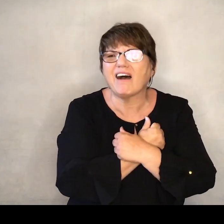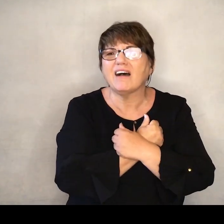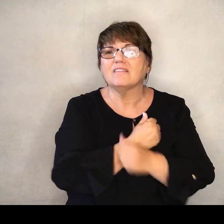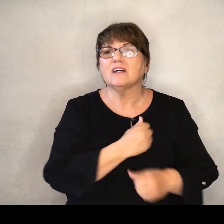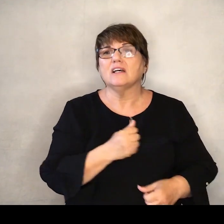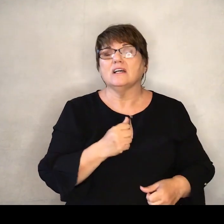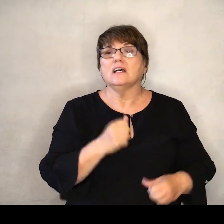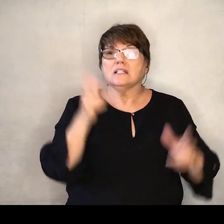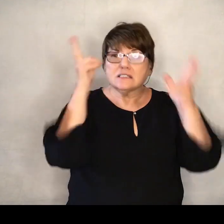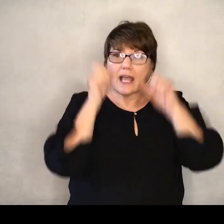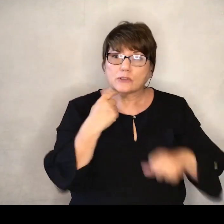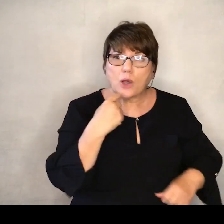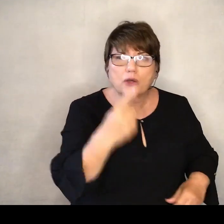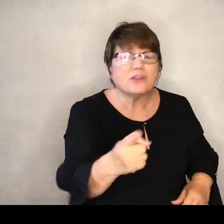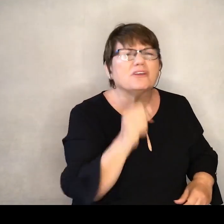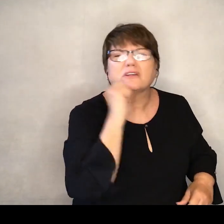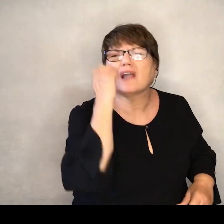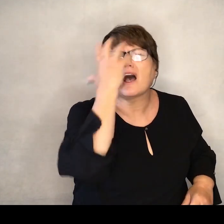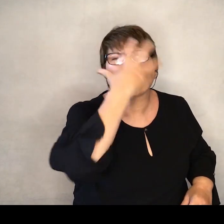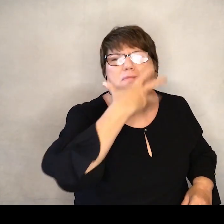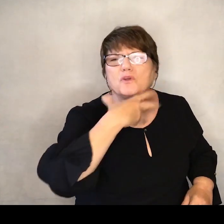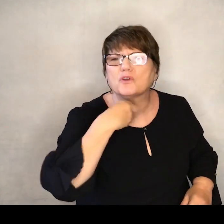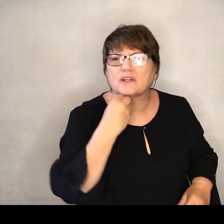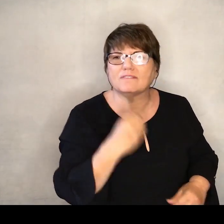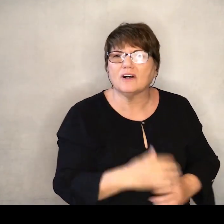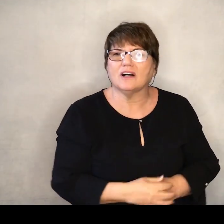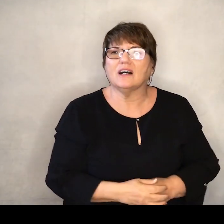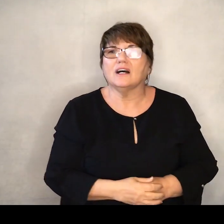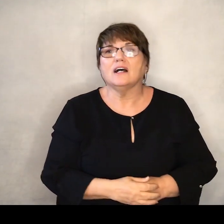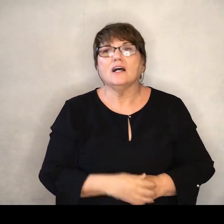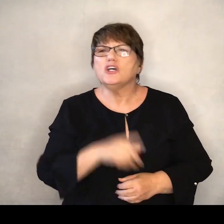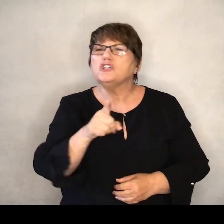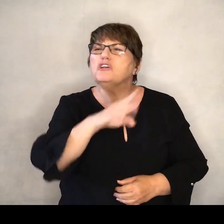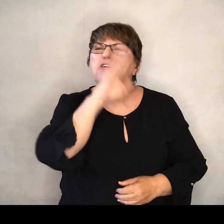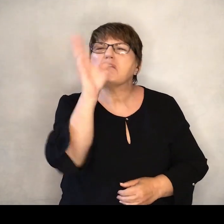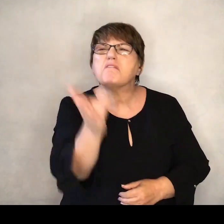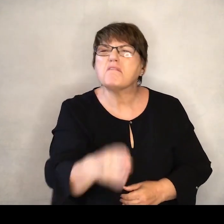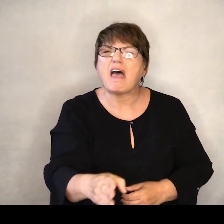he told you you're not beautiful able to never be enough